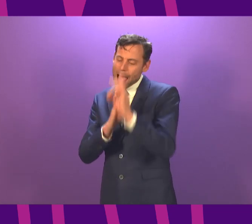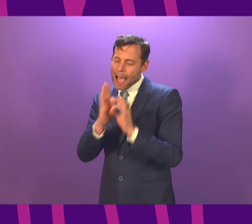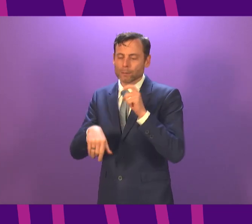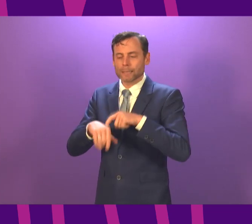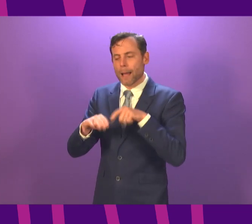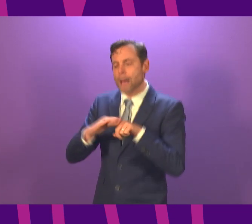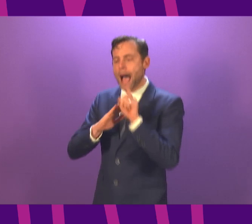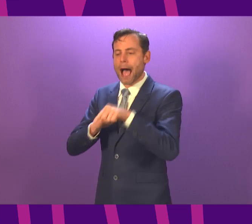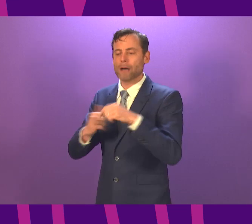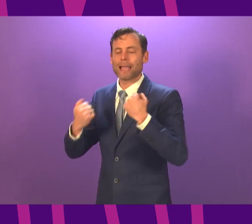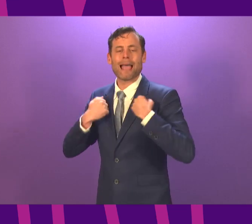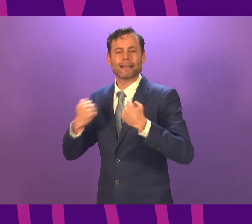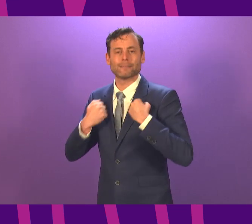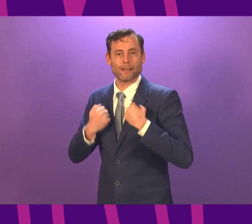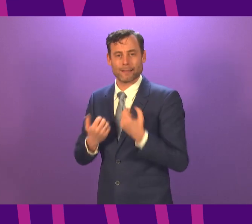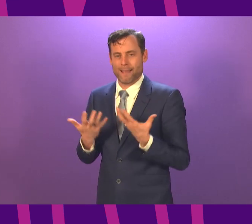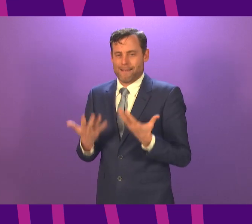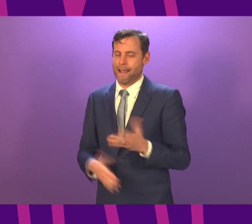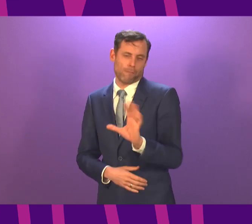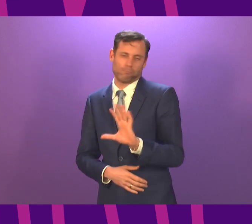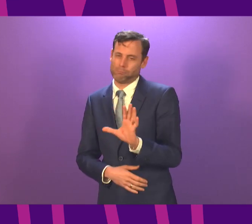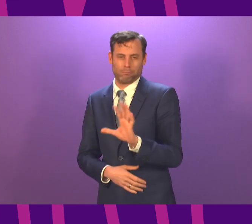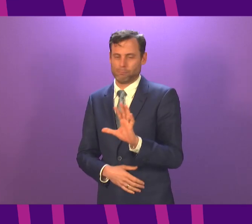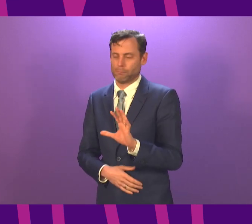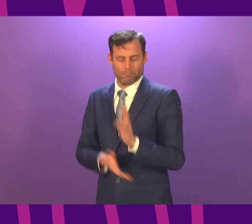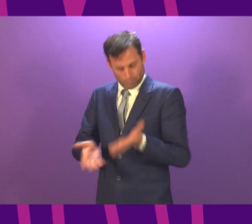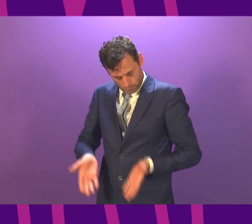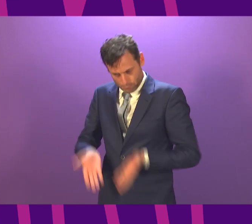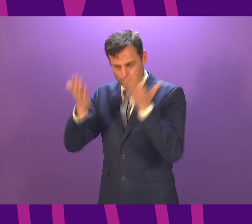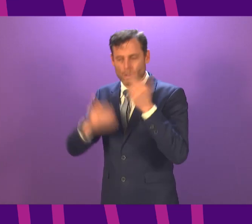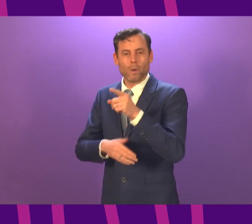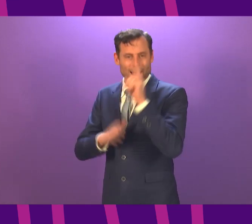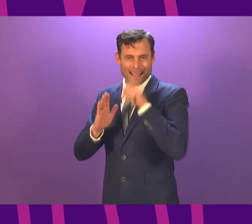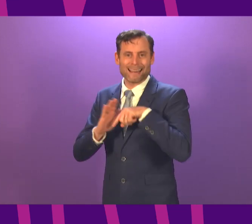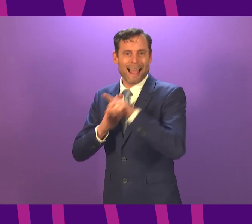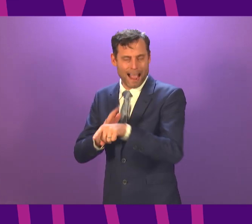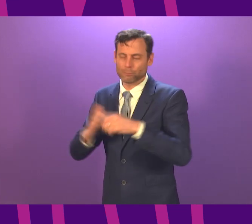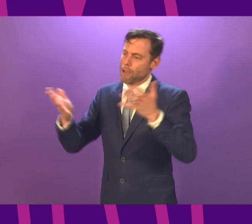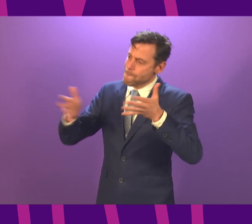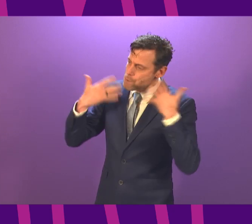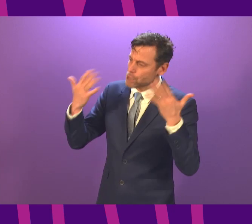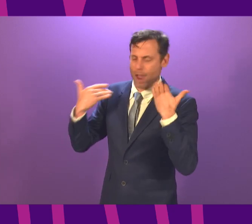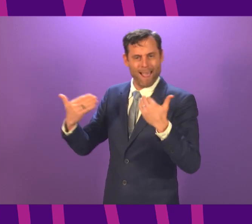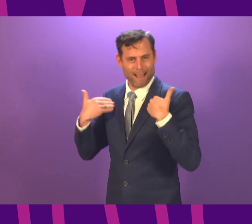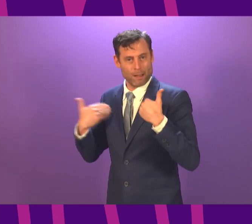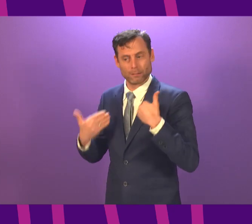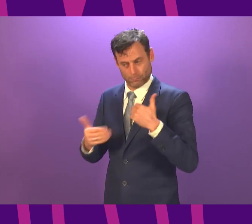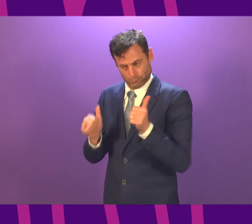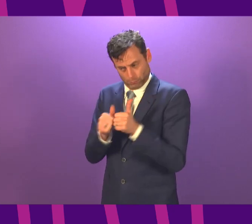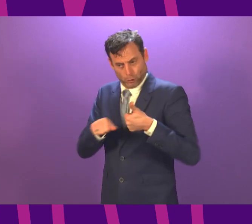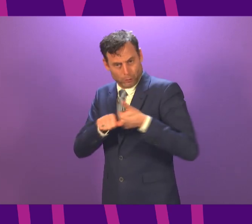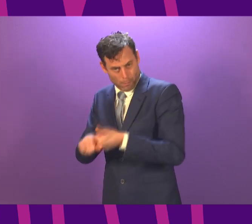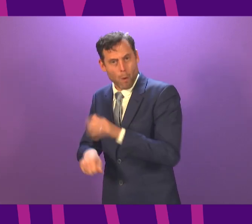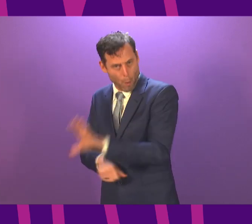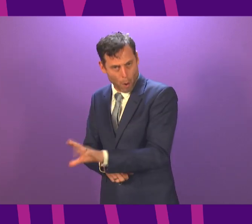for physical and mental health that we can get outdoors for fresh air and exercise as much as possible. However, from tomorrow, the rule on outdoor